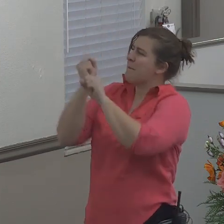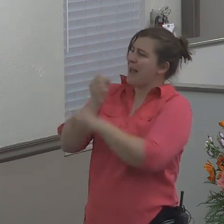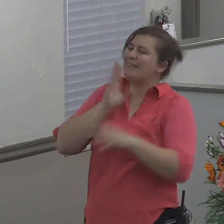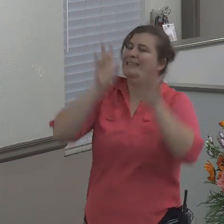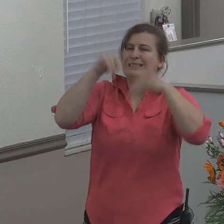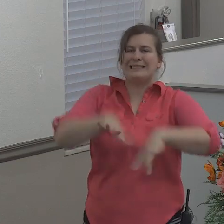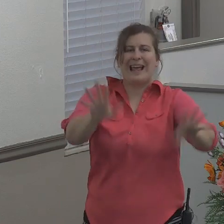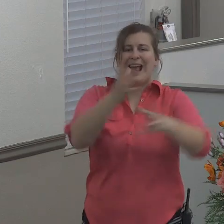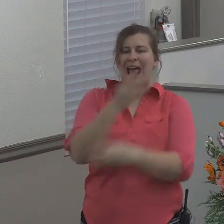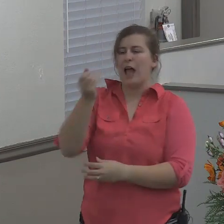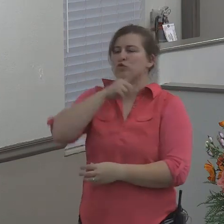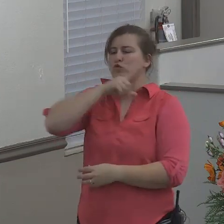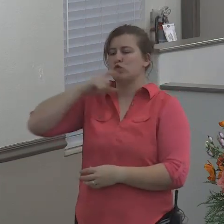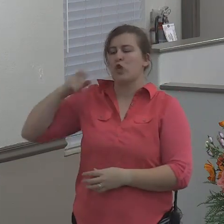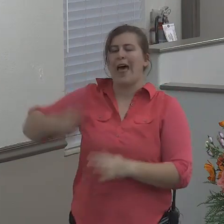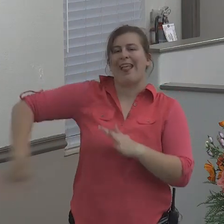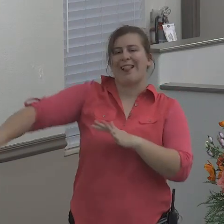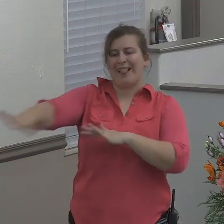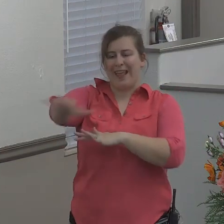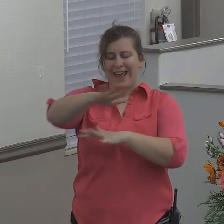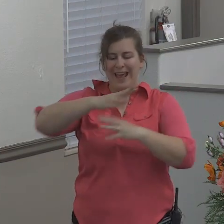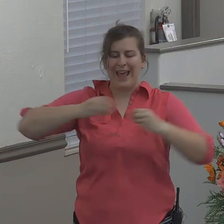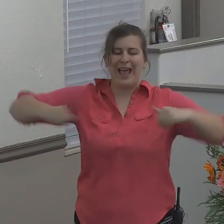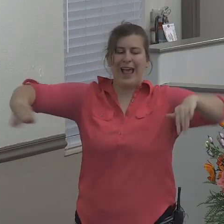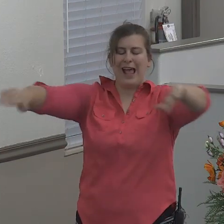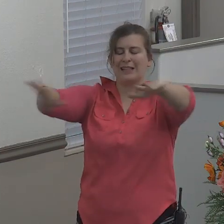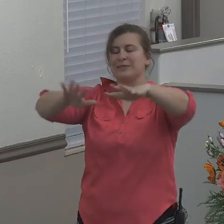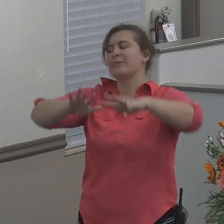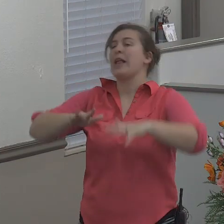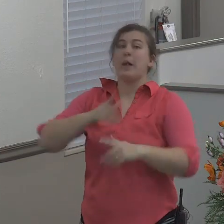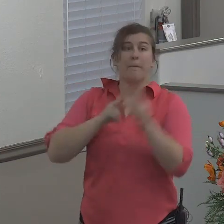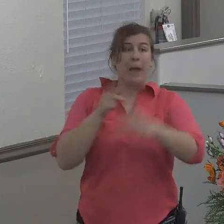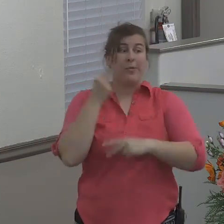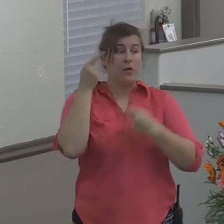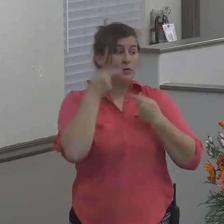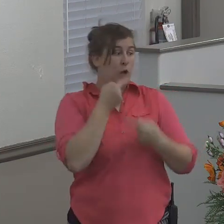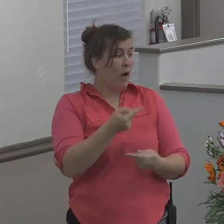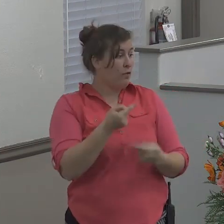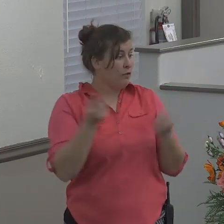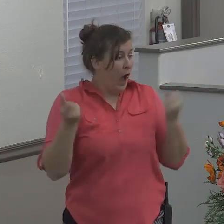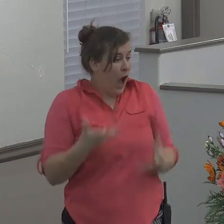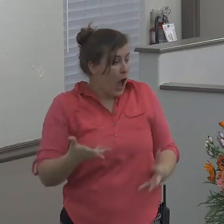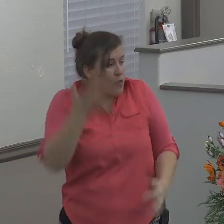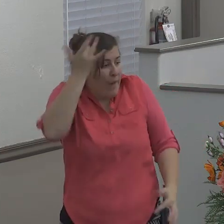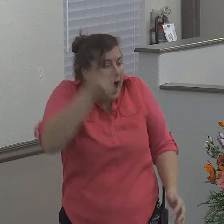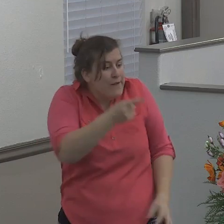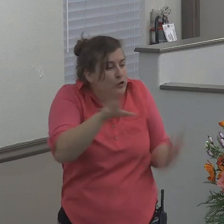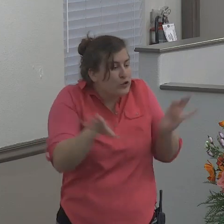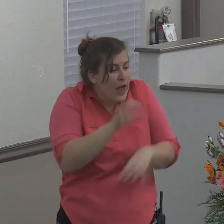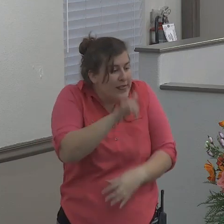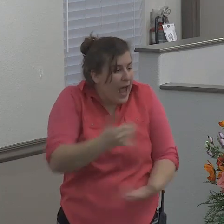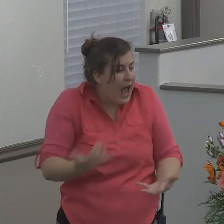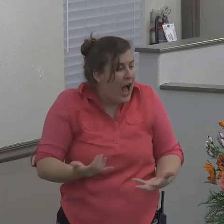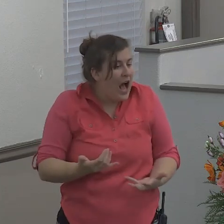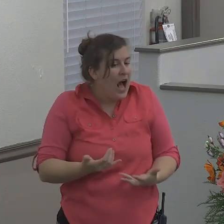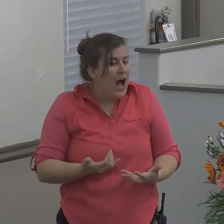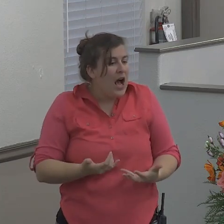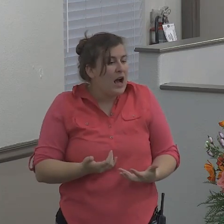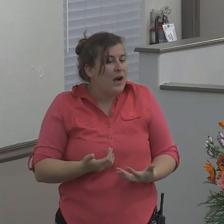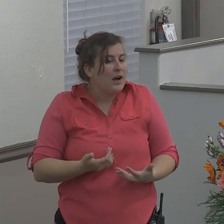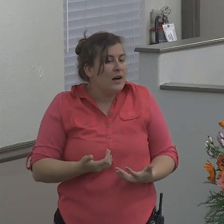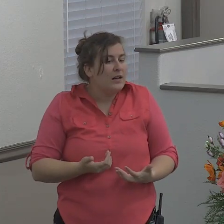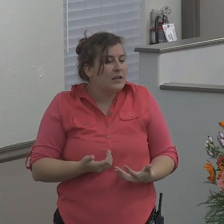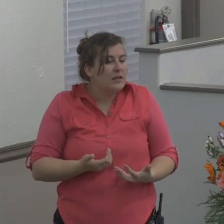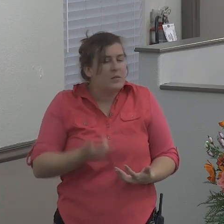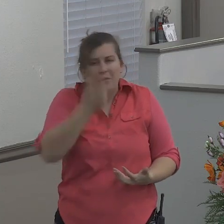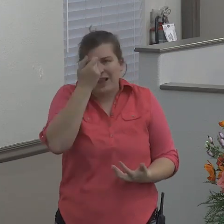land. Then were the men exceedingly afraid, and said unto them, Why hast thou done this? For the men knew that he fled from the